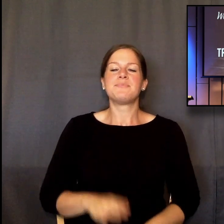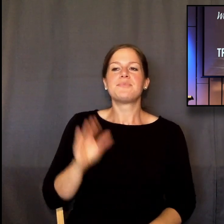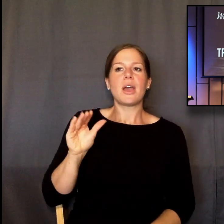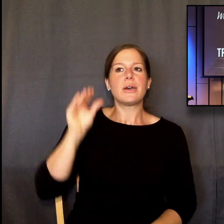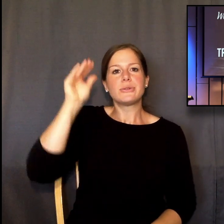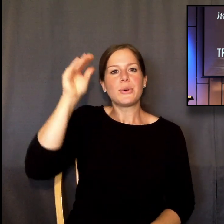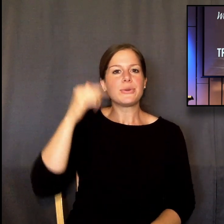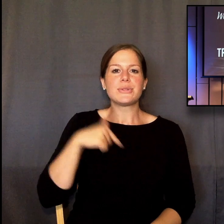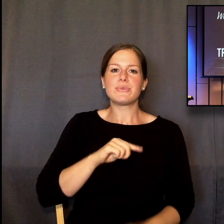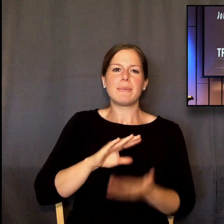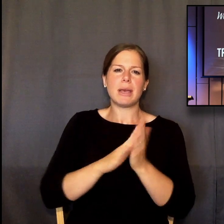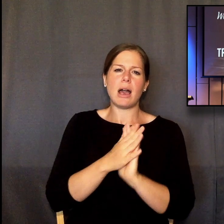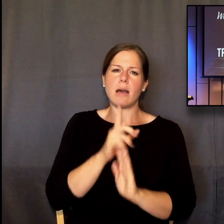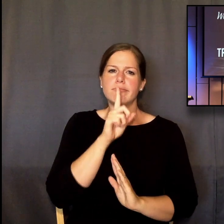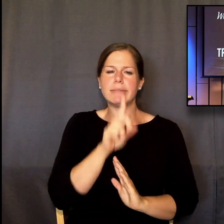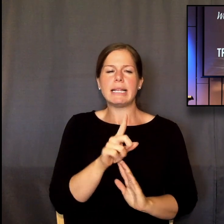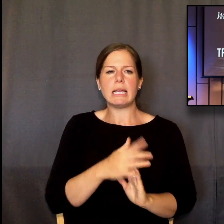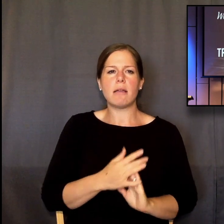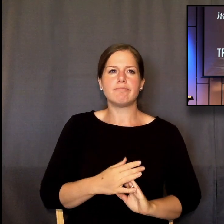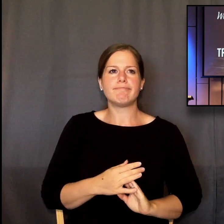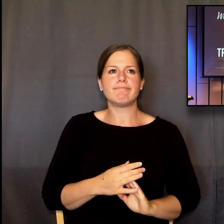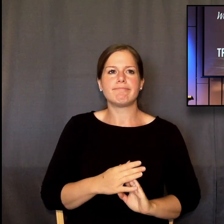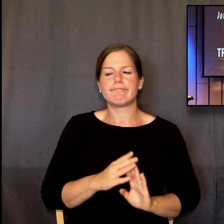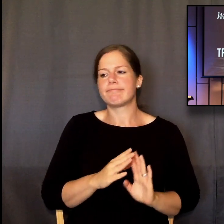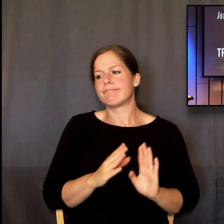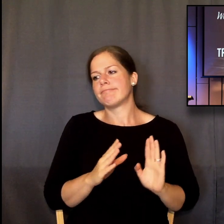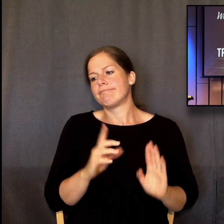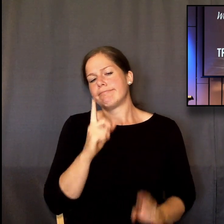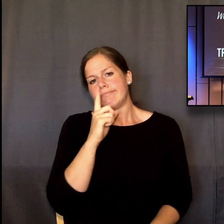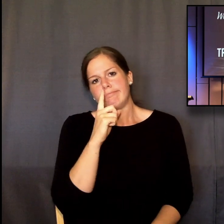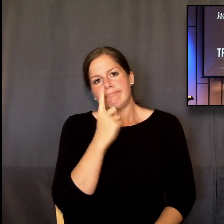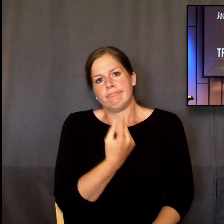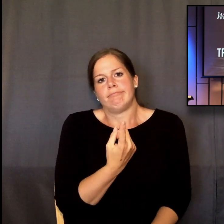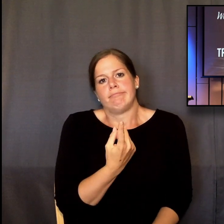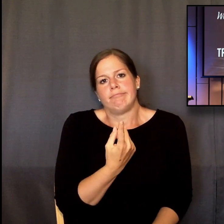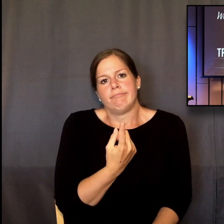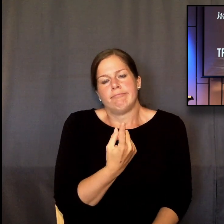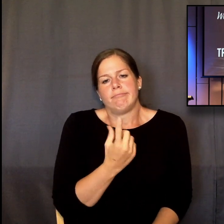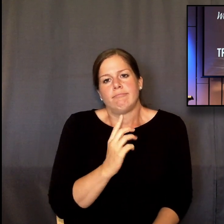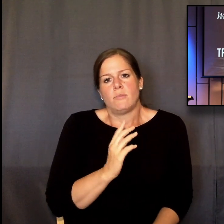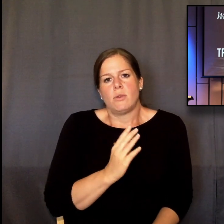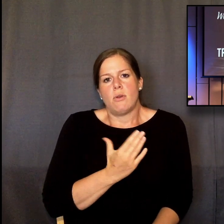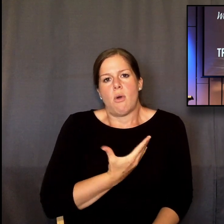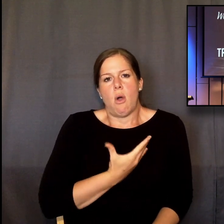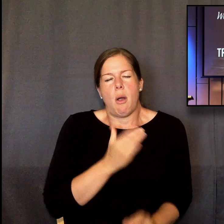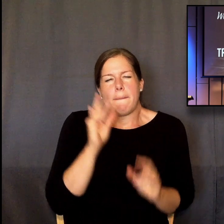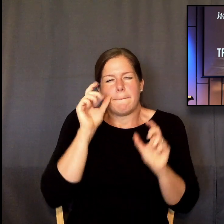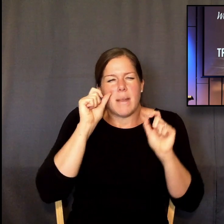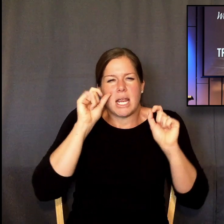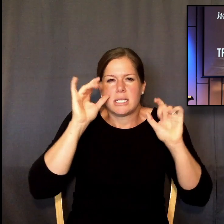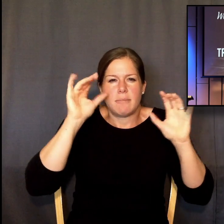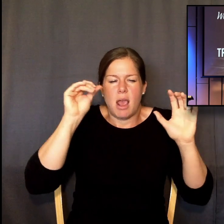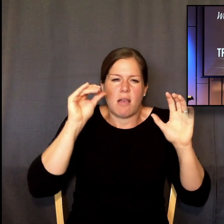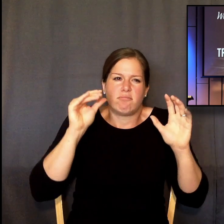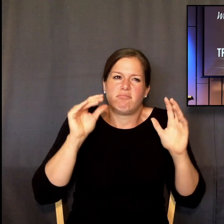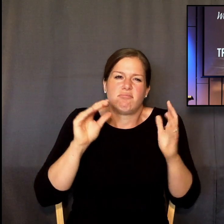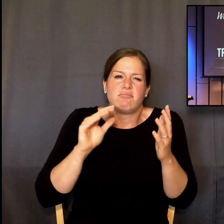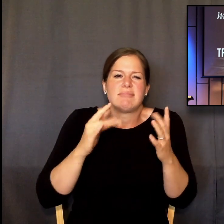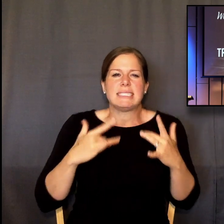mechanistic and scientific that we lose our wonder. When we should look at things like monsoons or sunrises